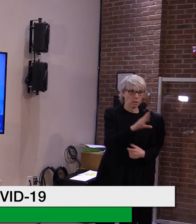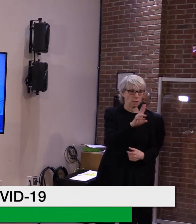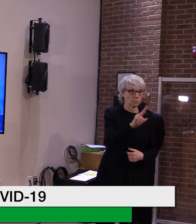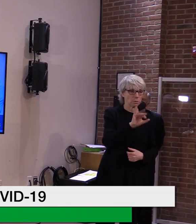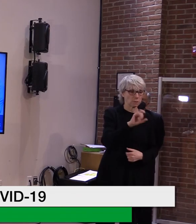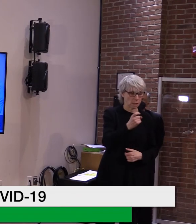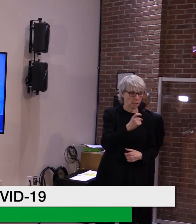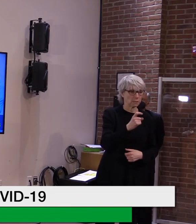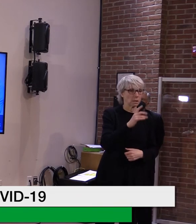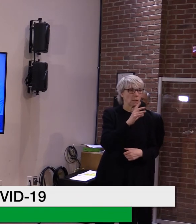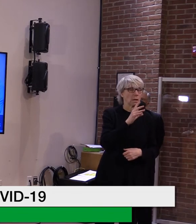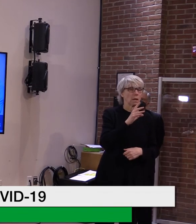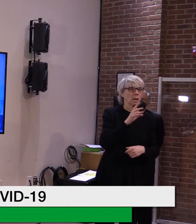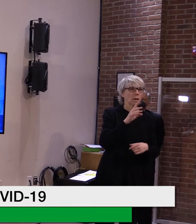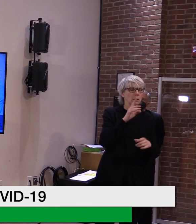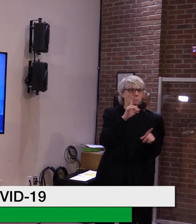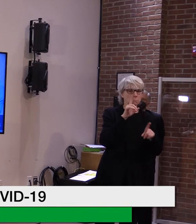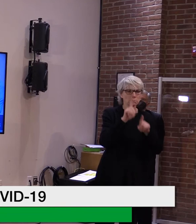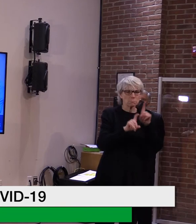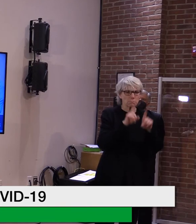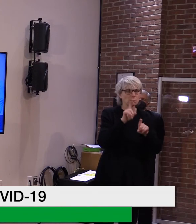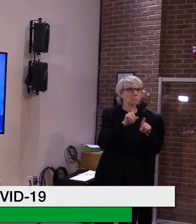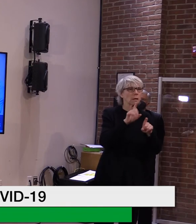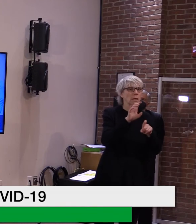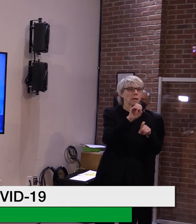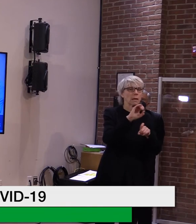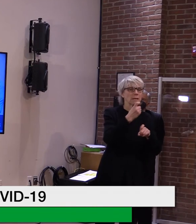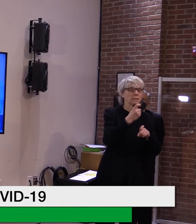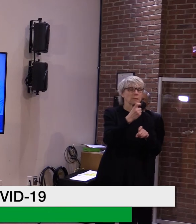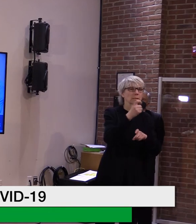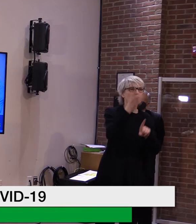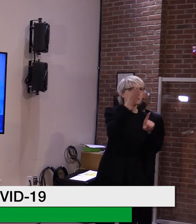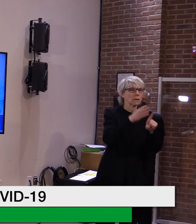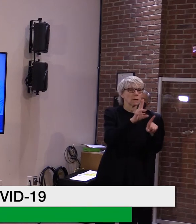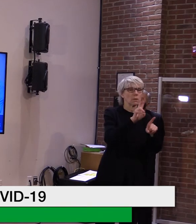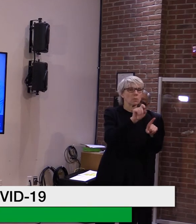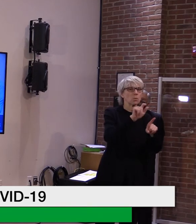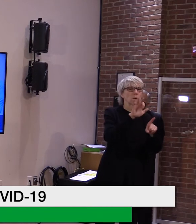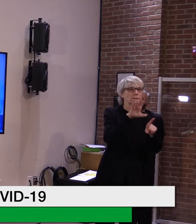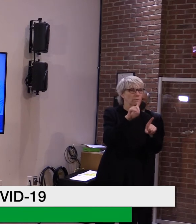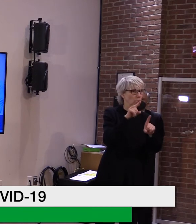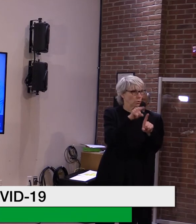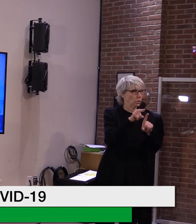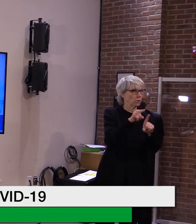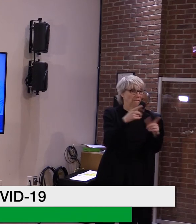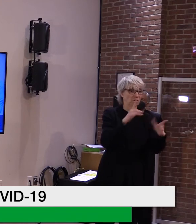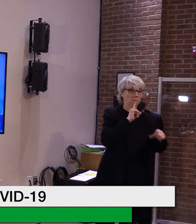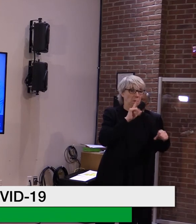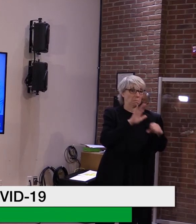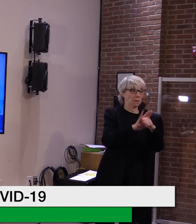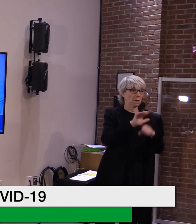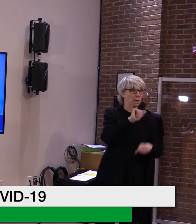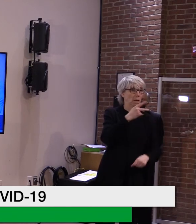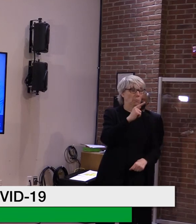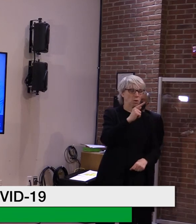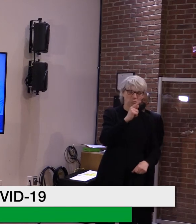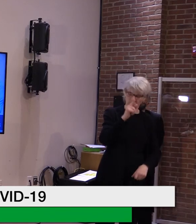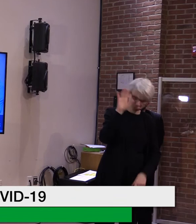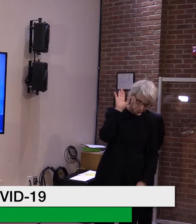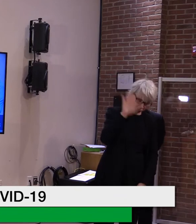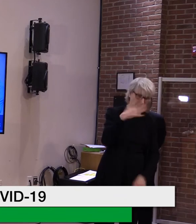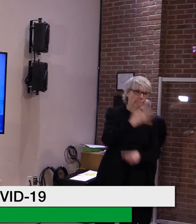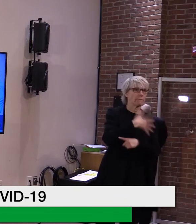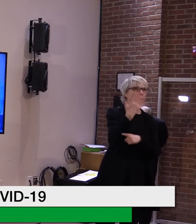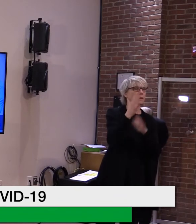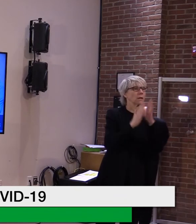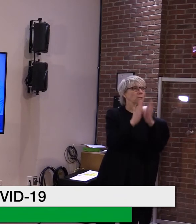Essex, uh, Westford, uh, has committed to going back in person in April. So I think, uh,